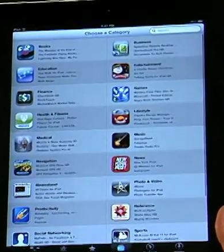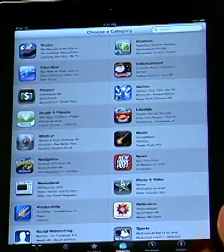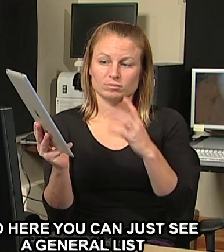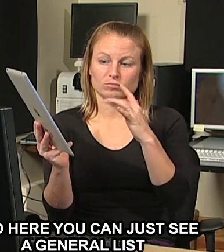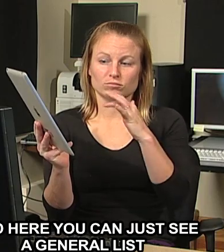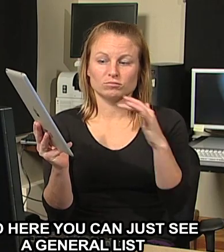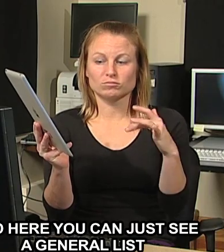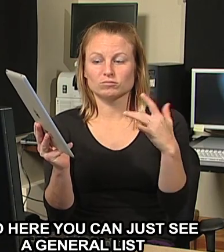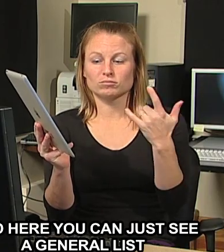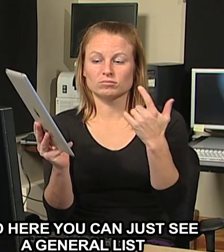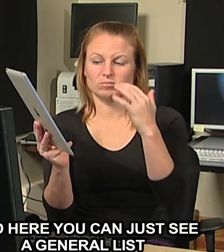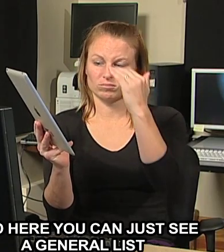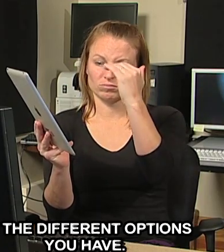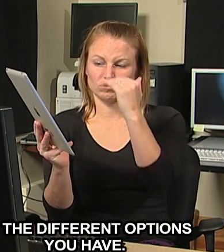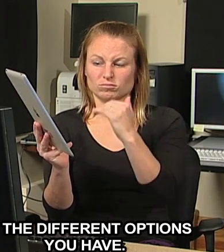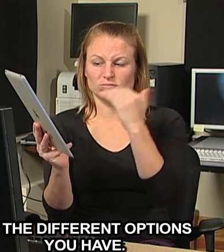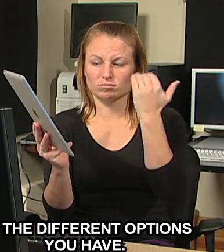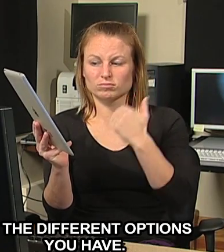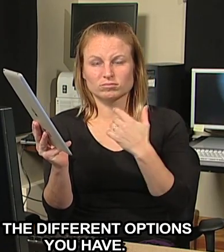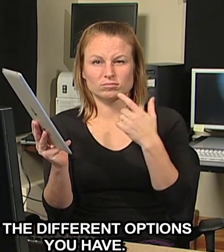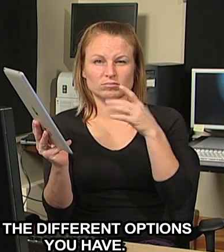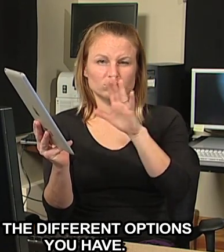And here you can just see a general list of the different options you have.